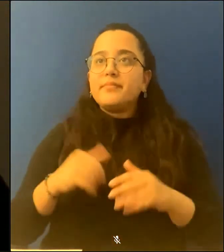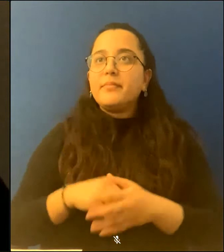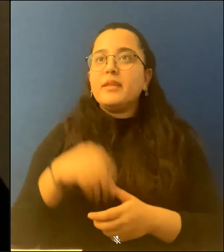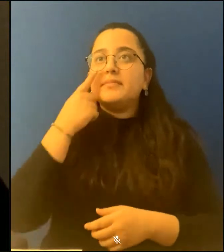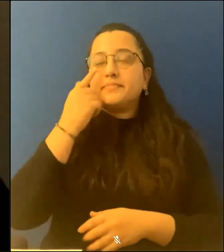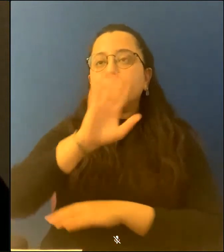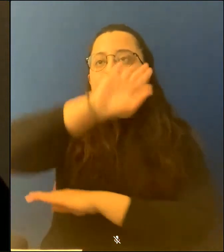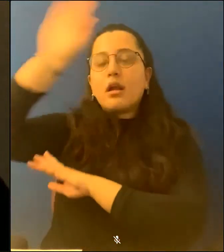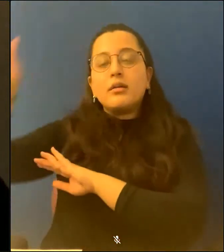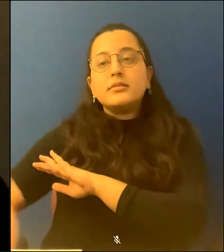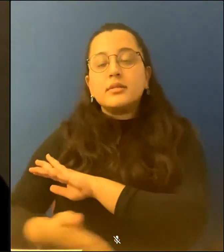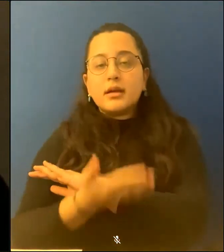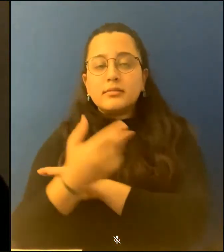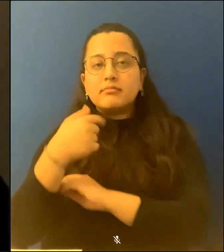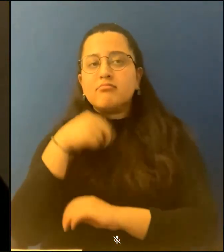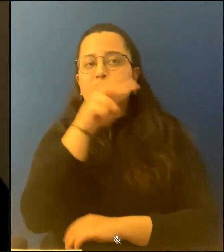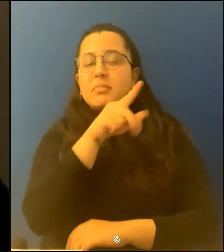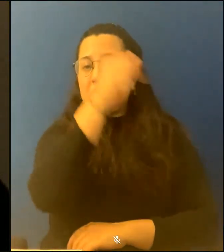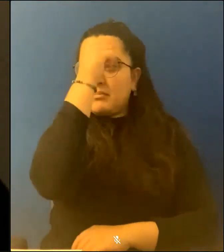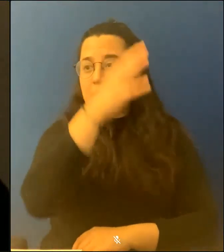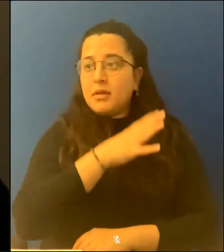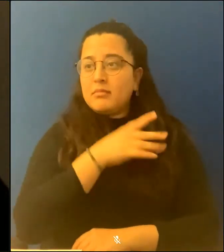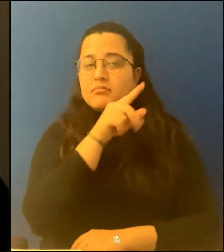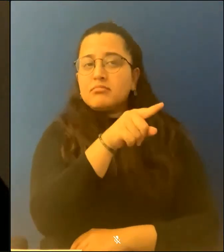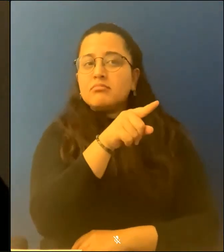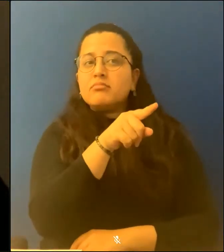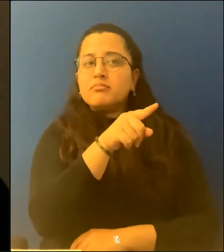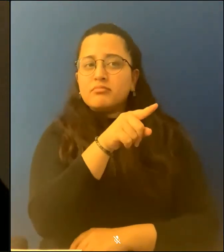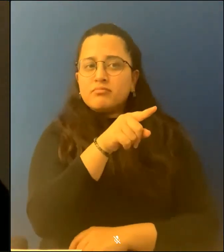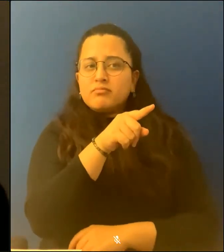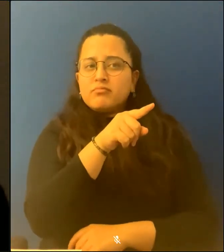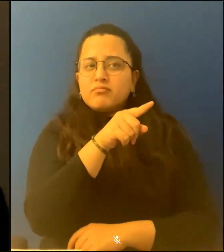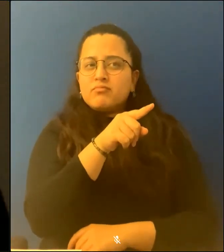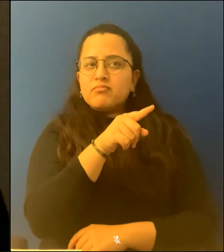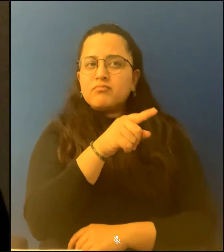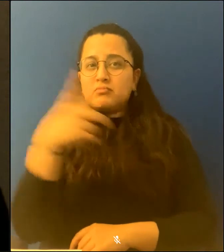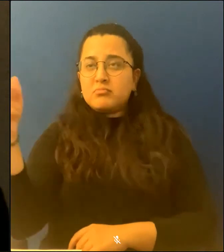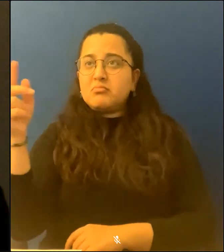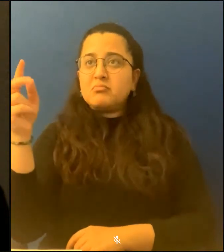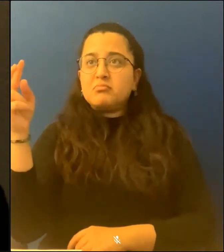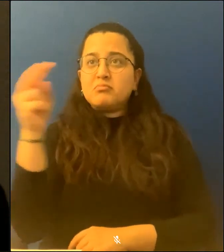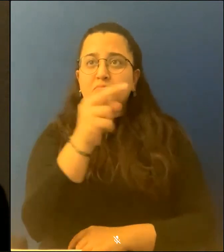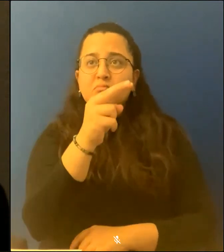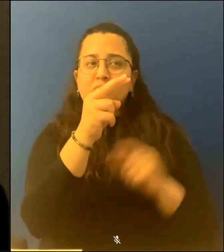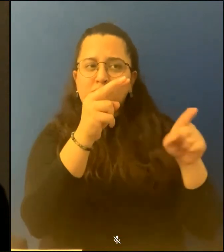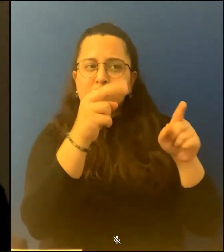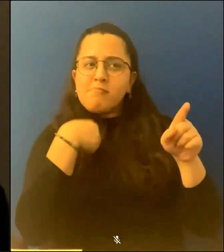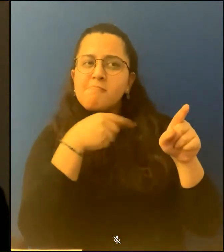jaw flexed tight. Anger slipped into desire. Easily he would rise.